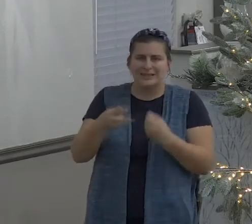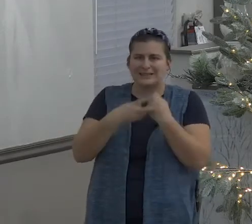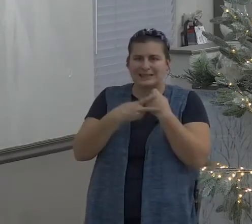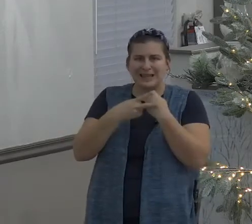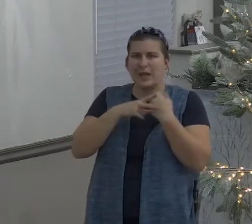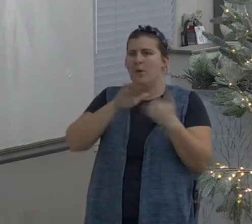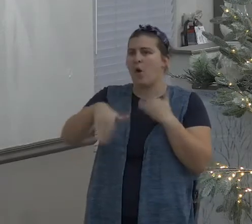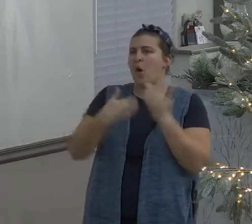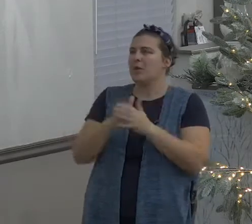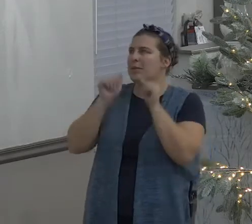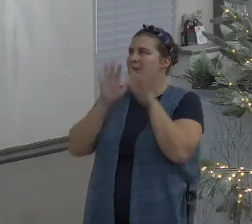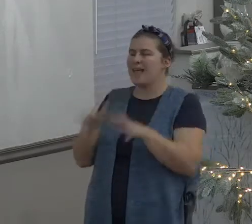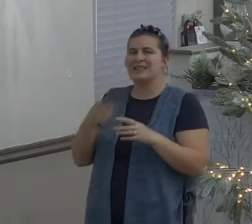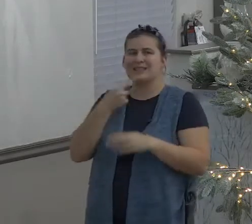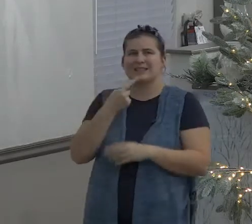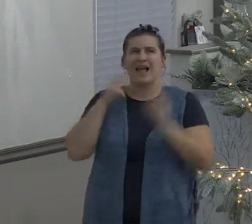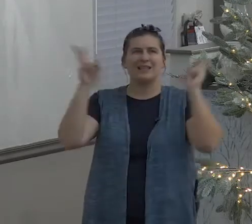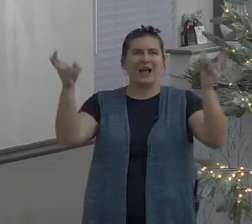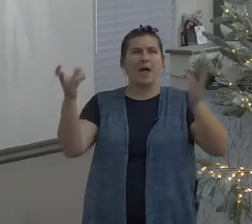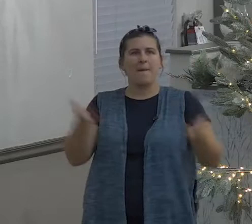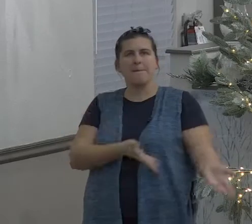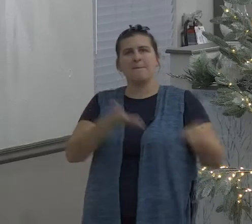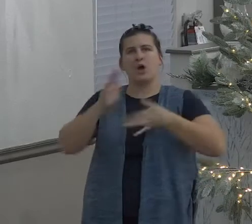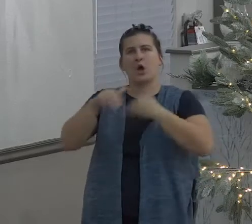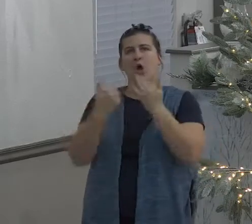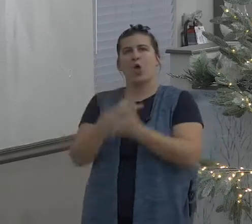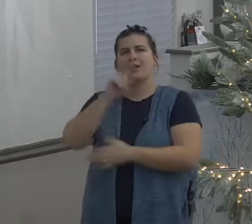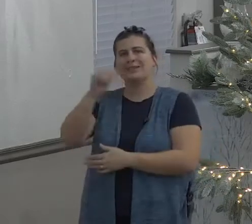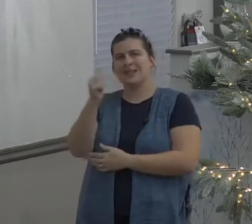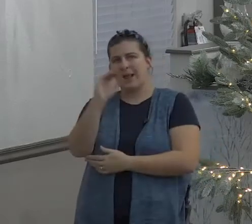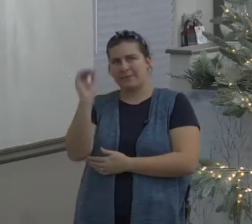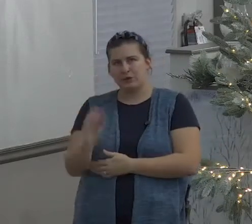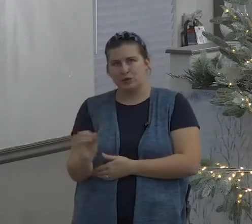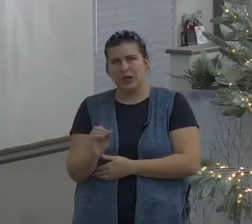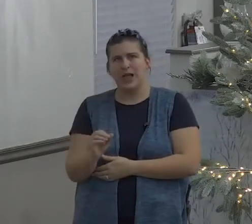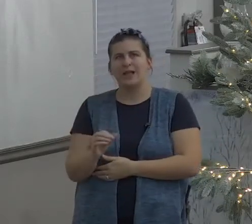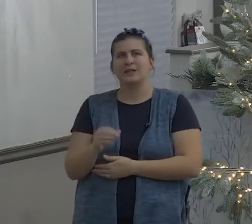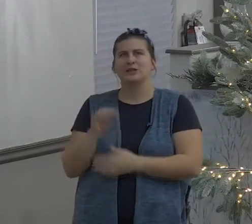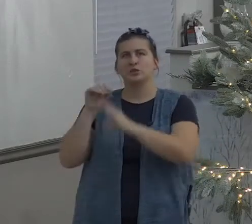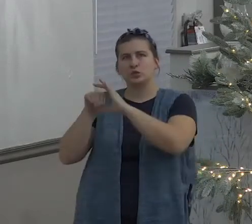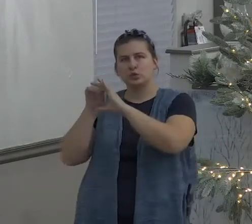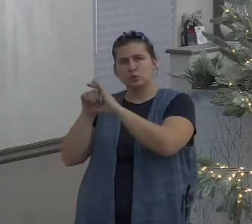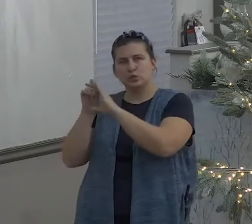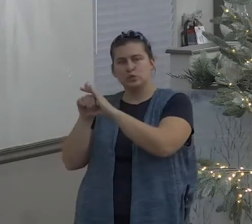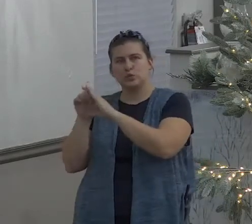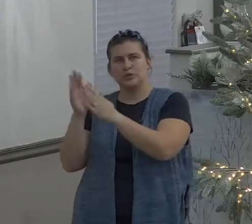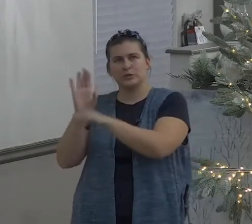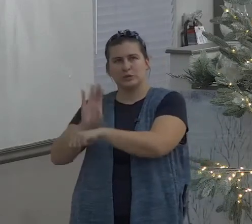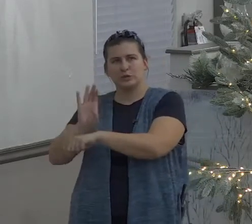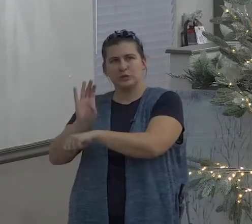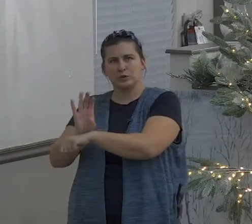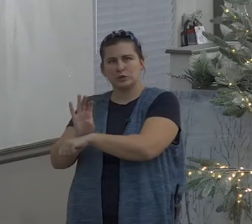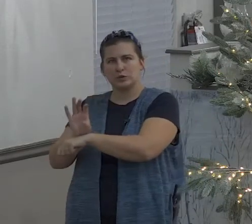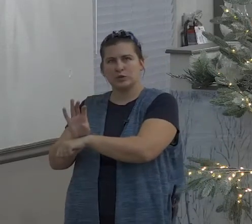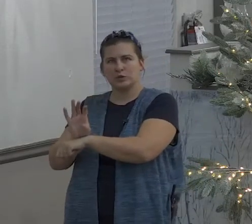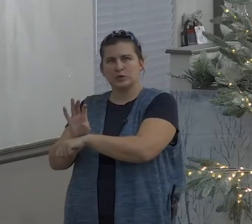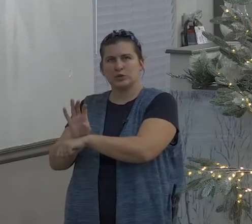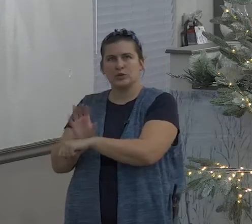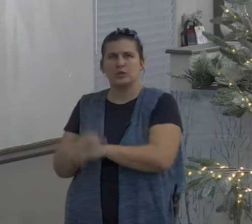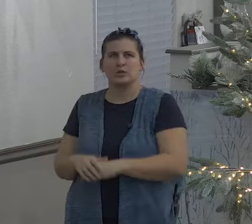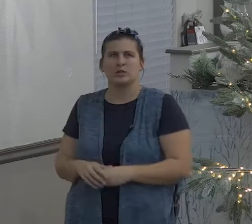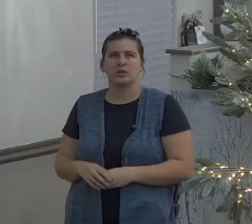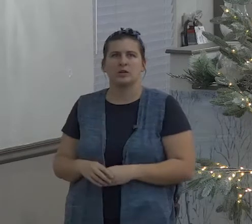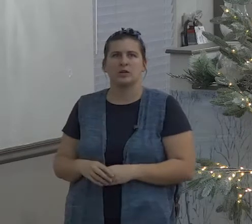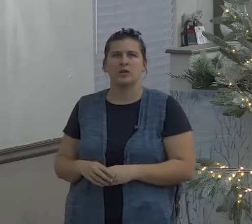in Malachi chapter 3 verse 10 it talks about how there's not room enough to